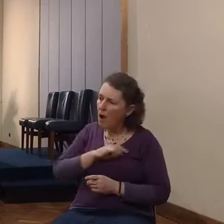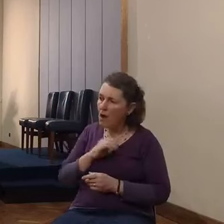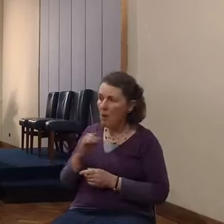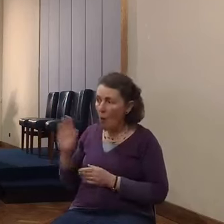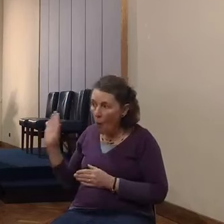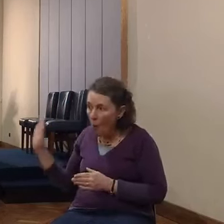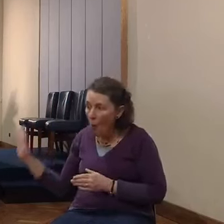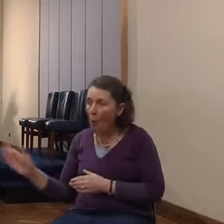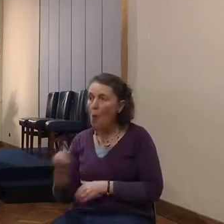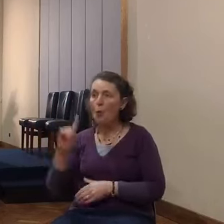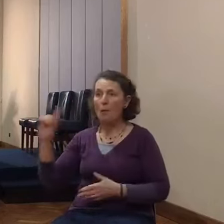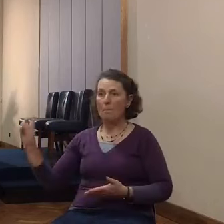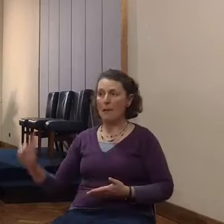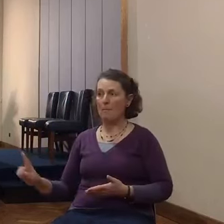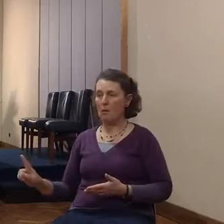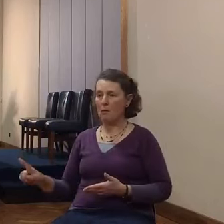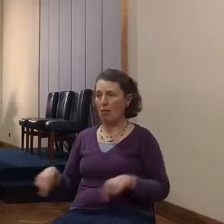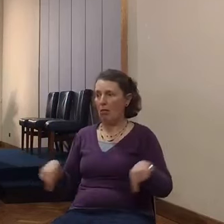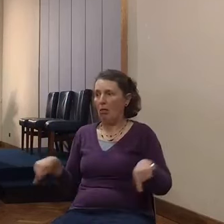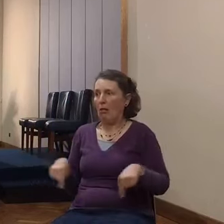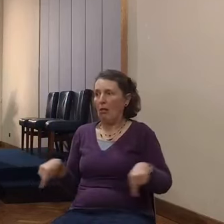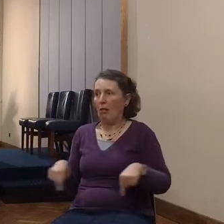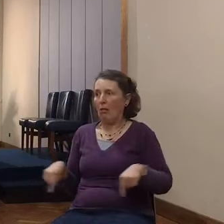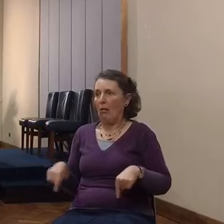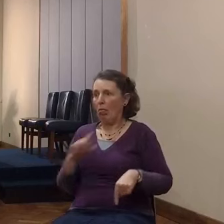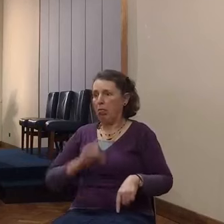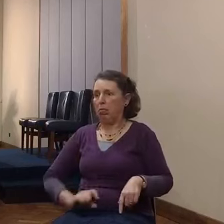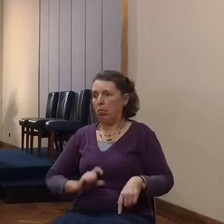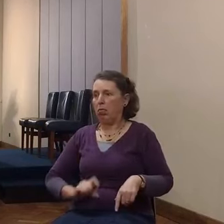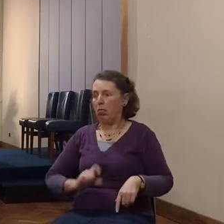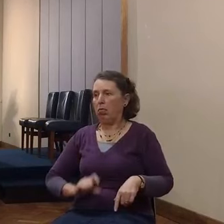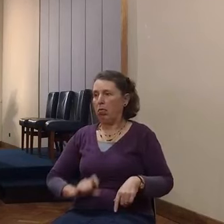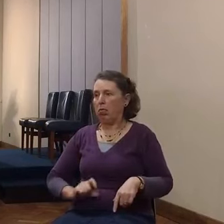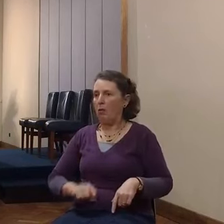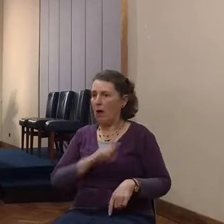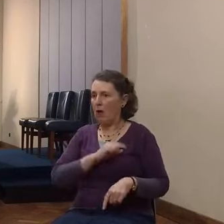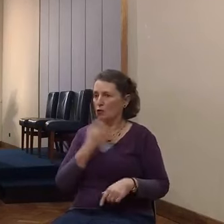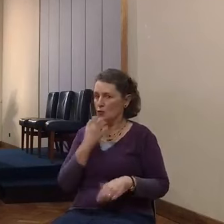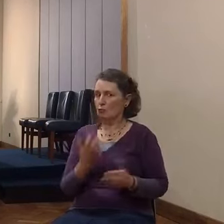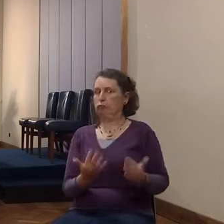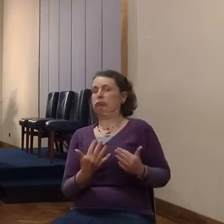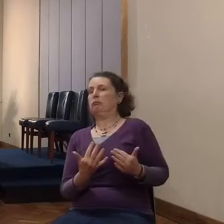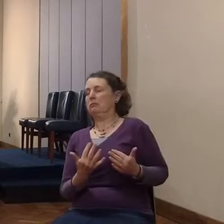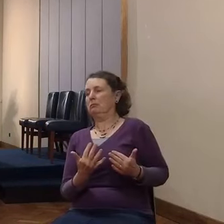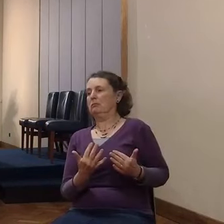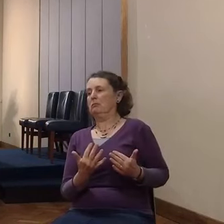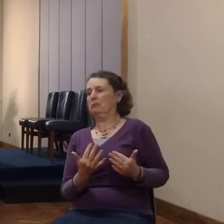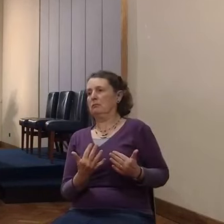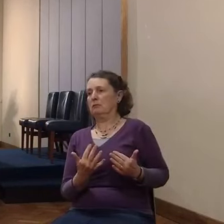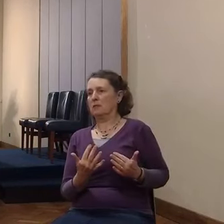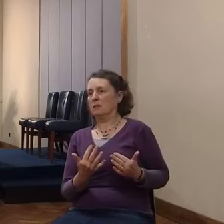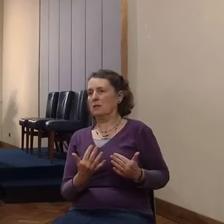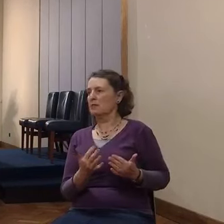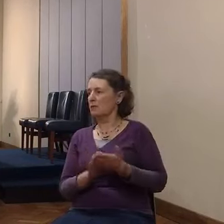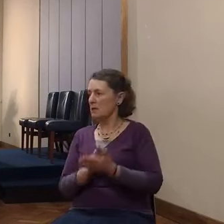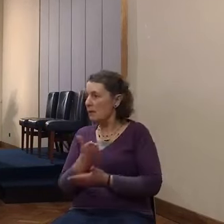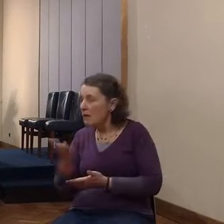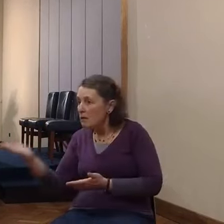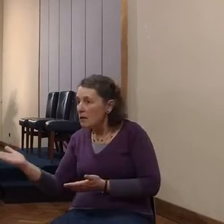country, who faint, the cosmos, they were completely demoralised. So the sending